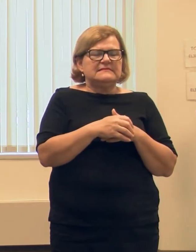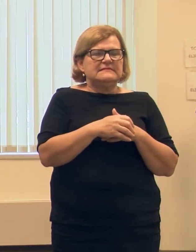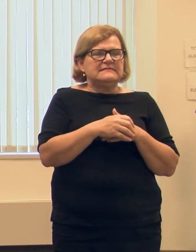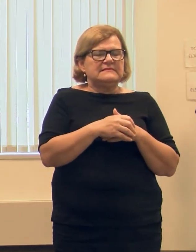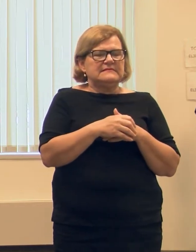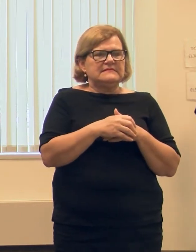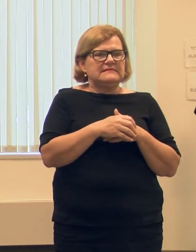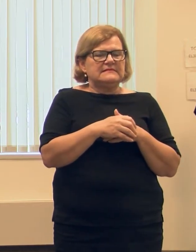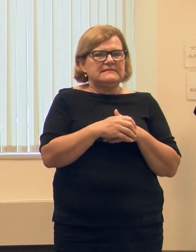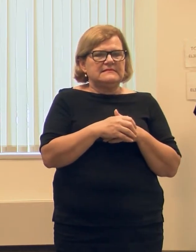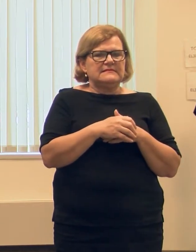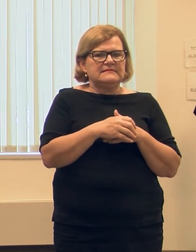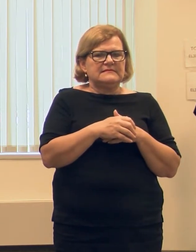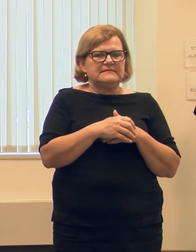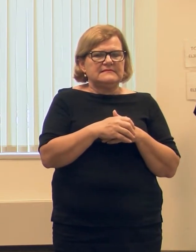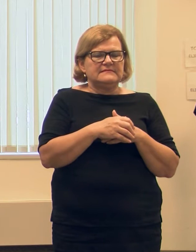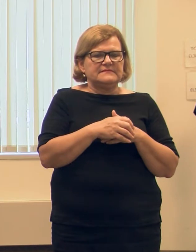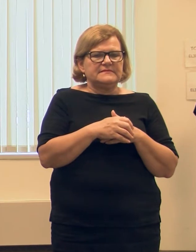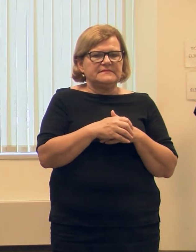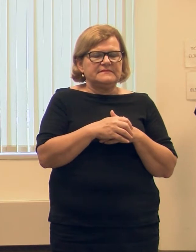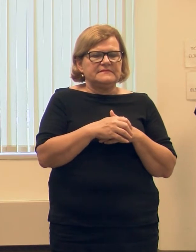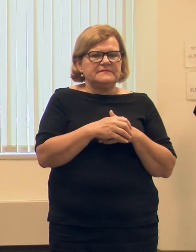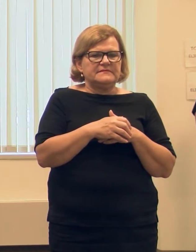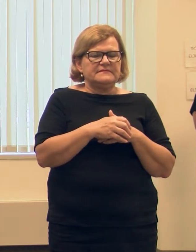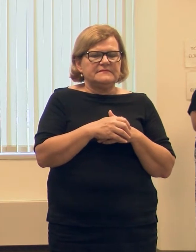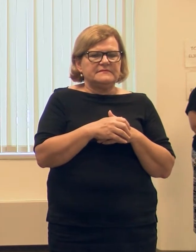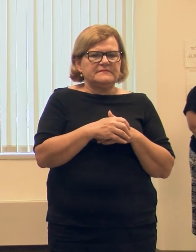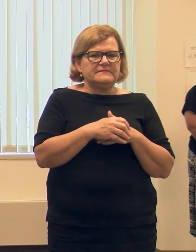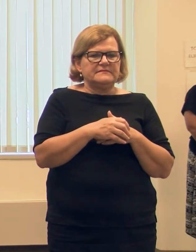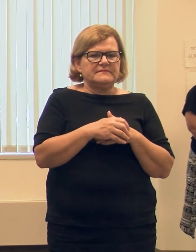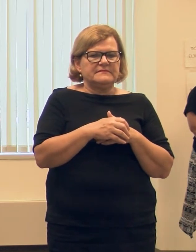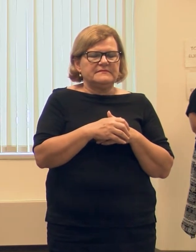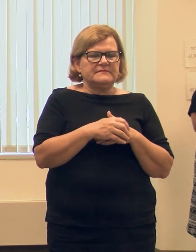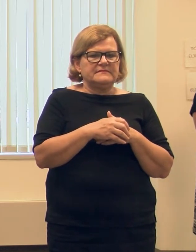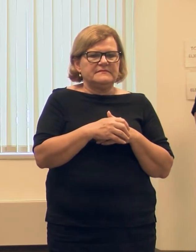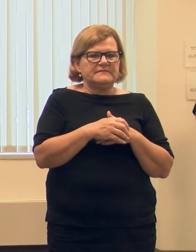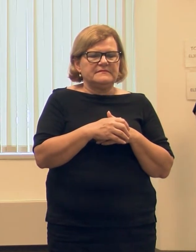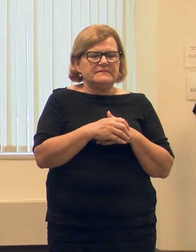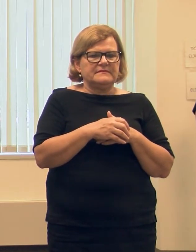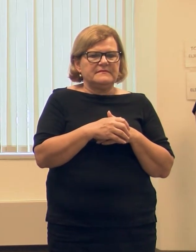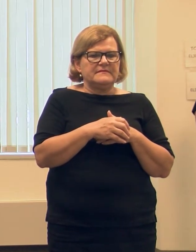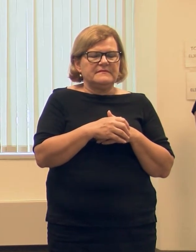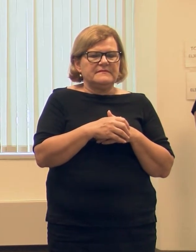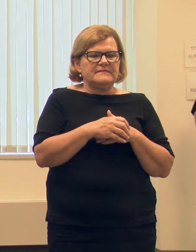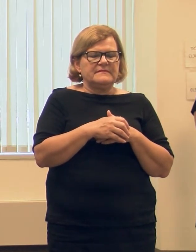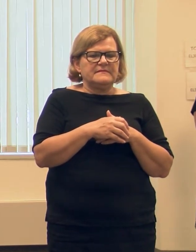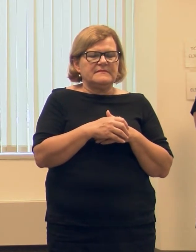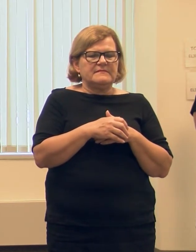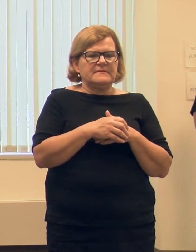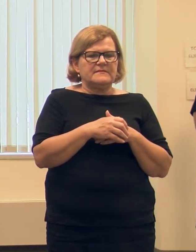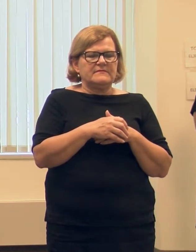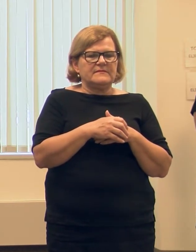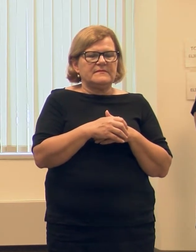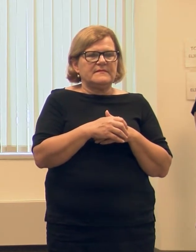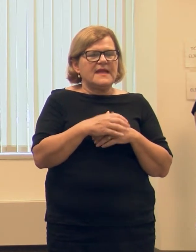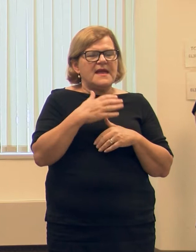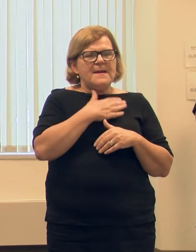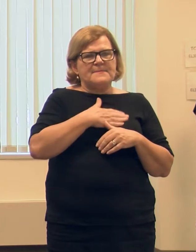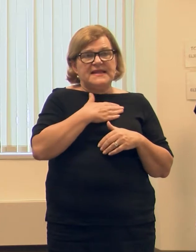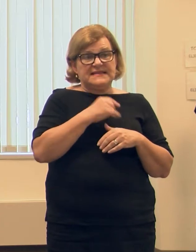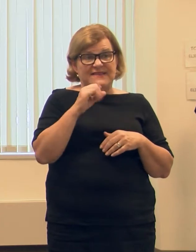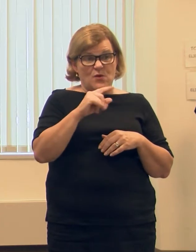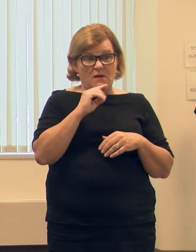Okay. All right. So from the member of the media, please mute your phone.